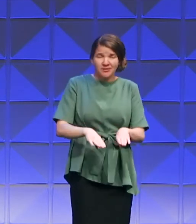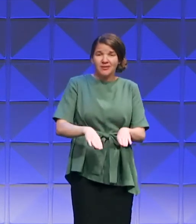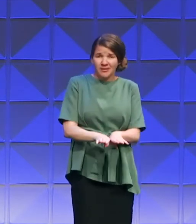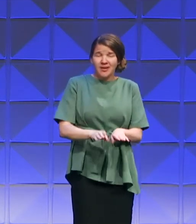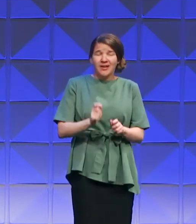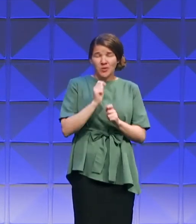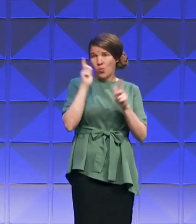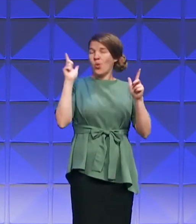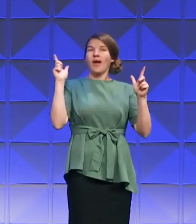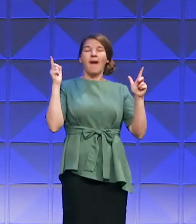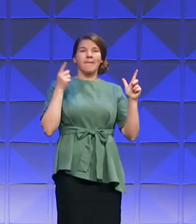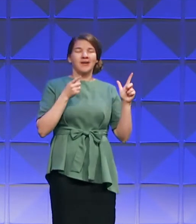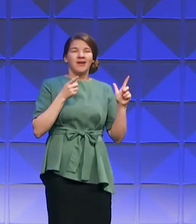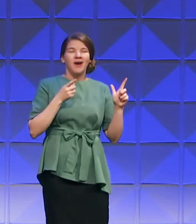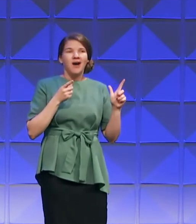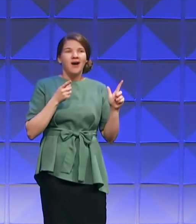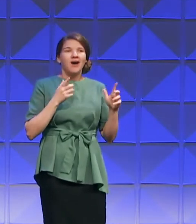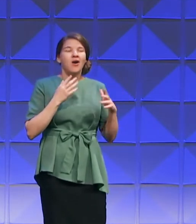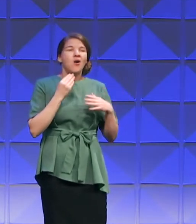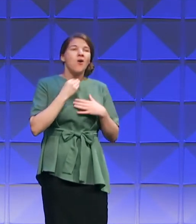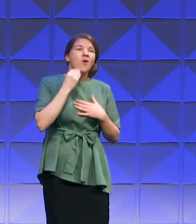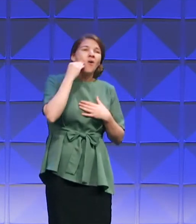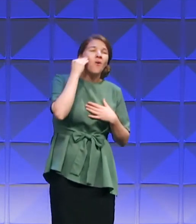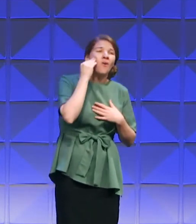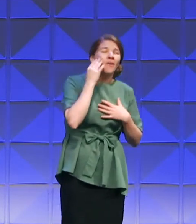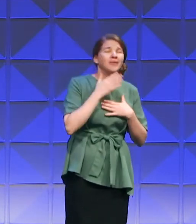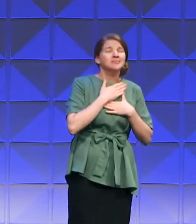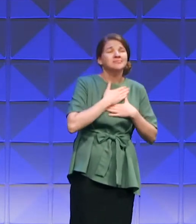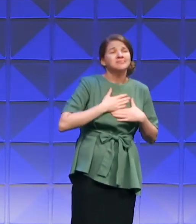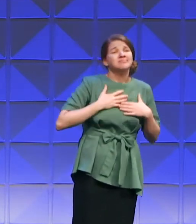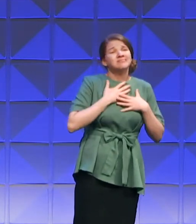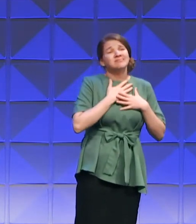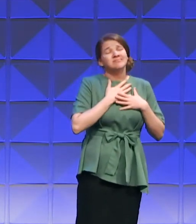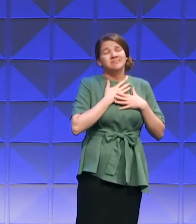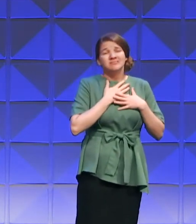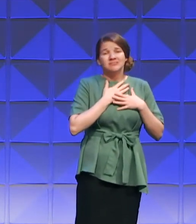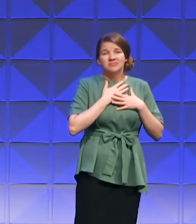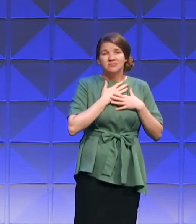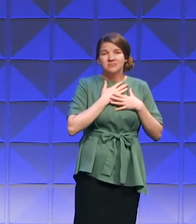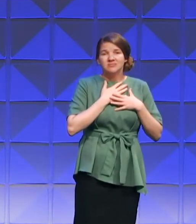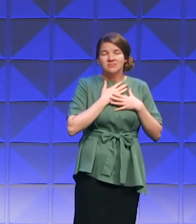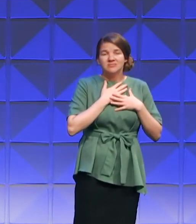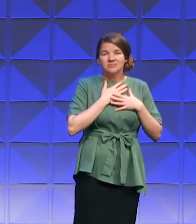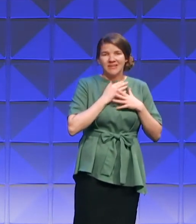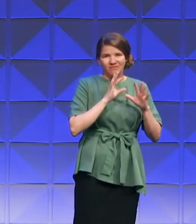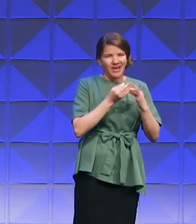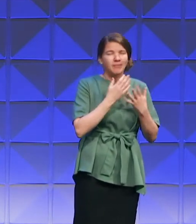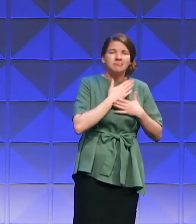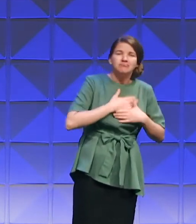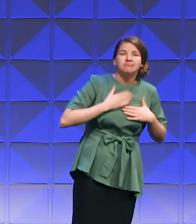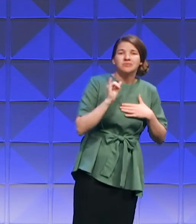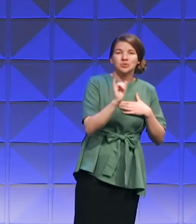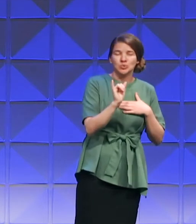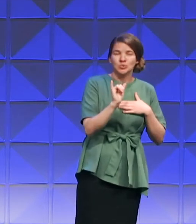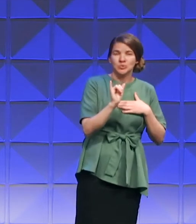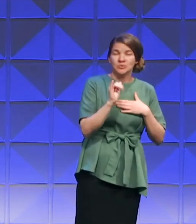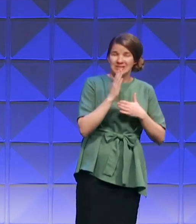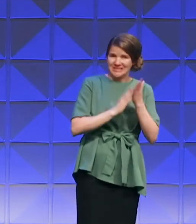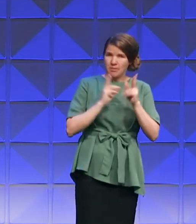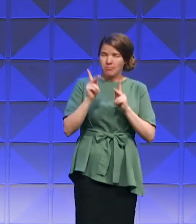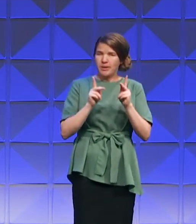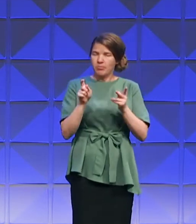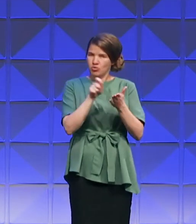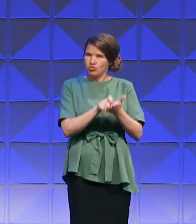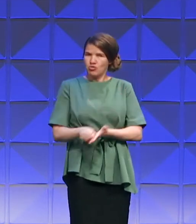home and for those who shared that home place. And then there's songs that have been written. I'm